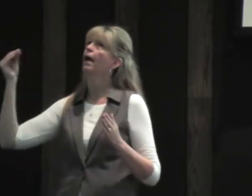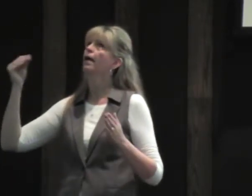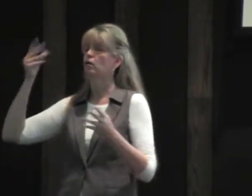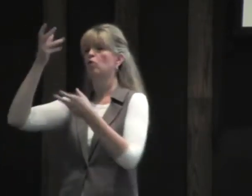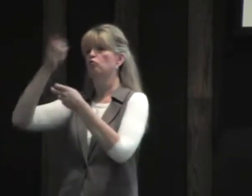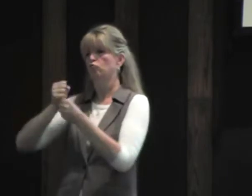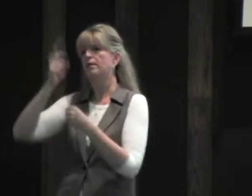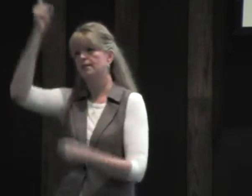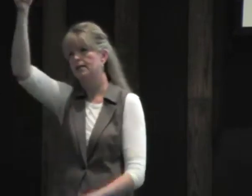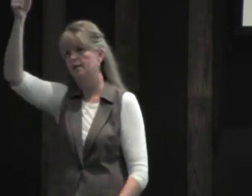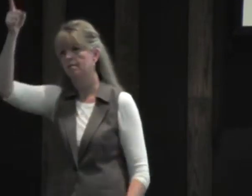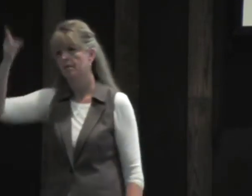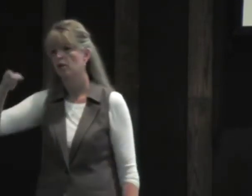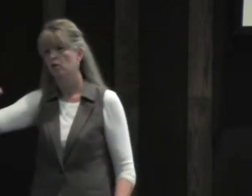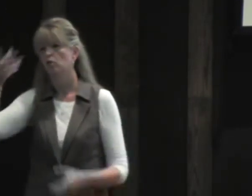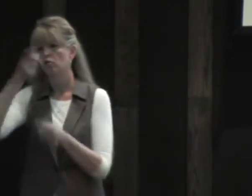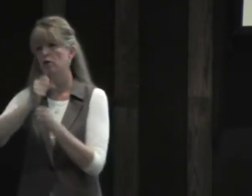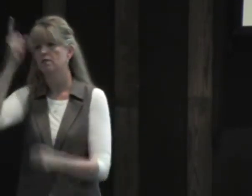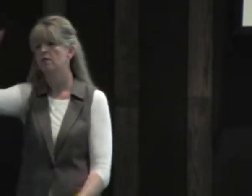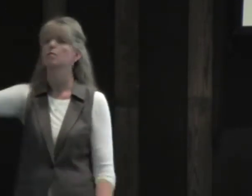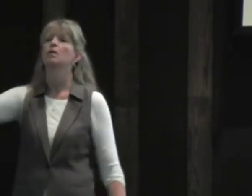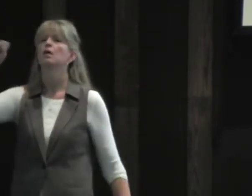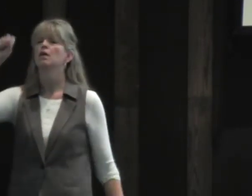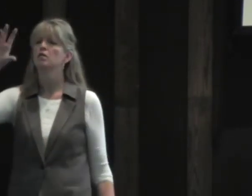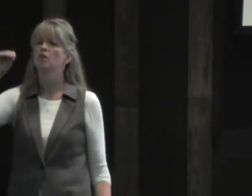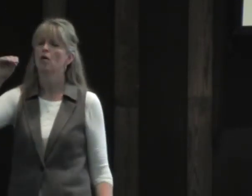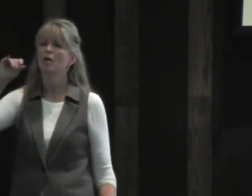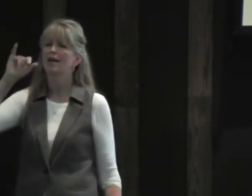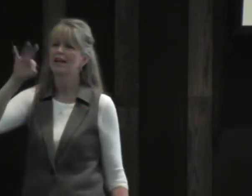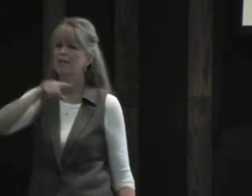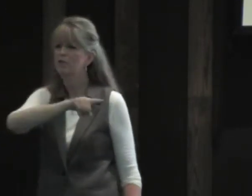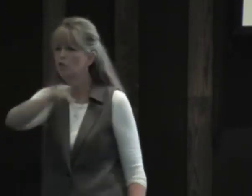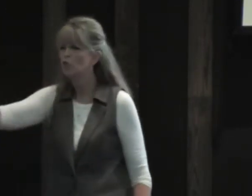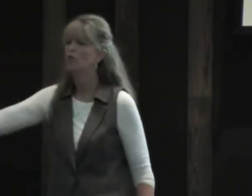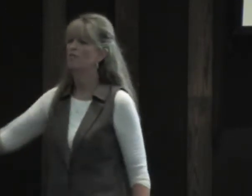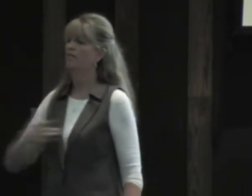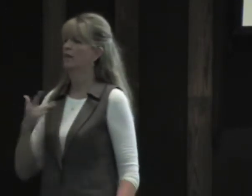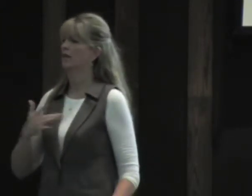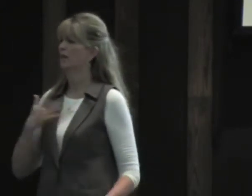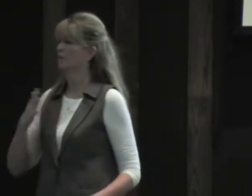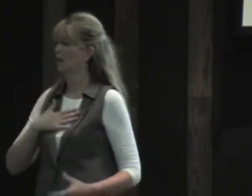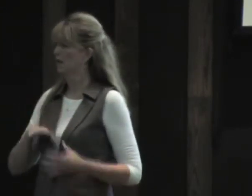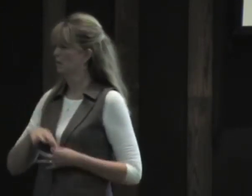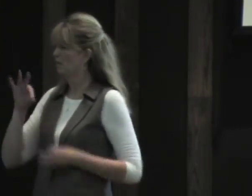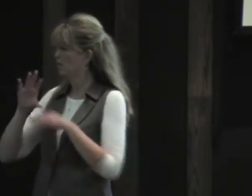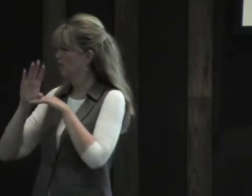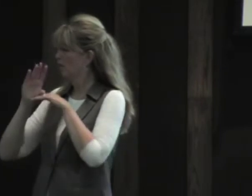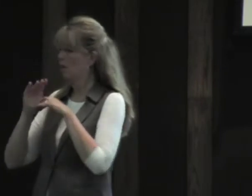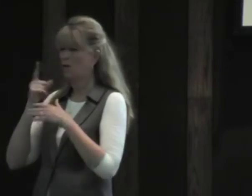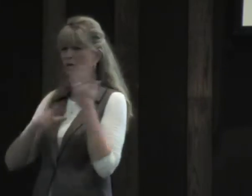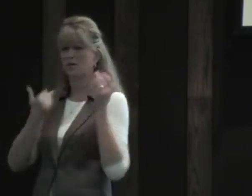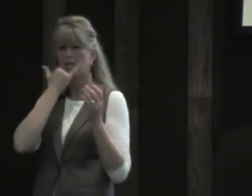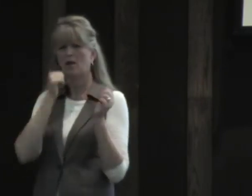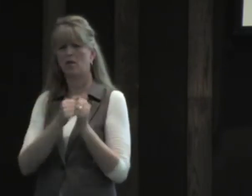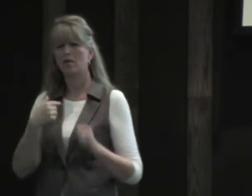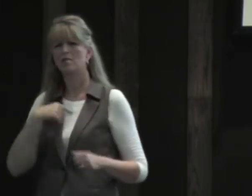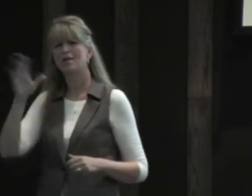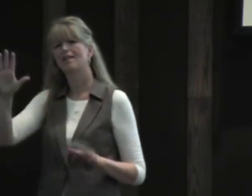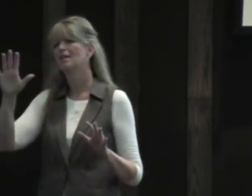but you were able to see his plan and to trust him, to trust God. So if you feel like your spiritual battery is low